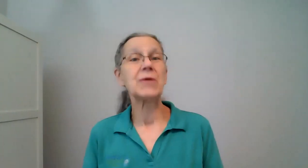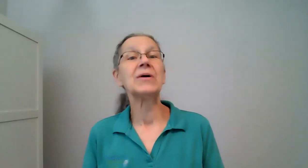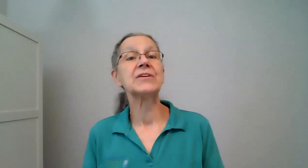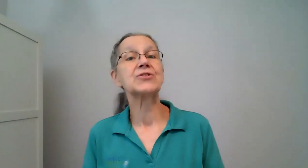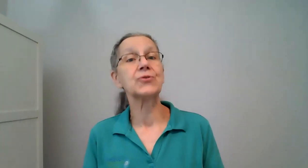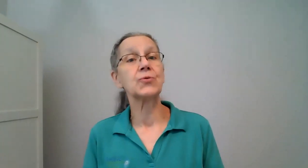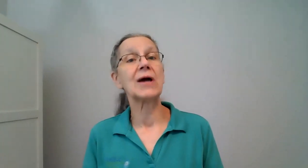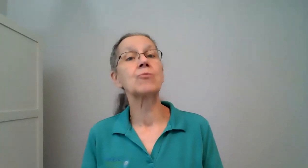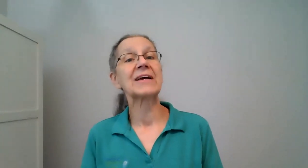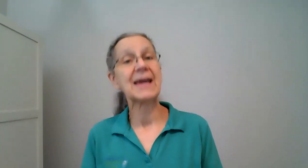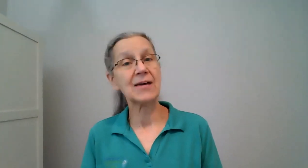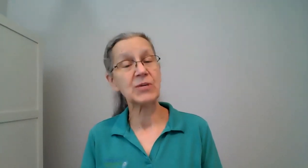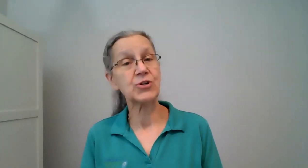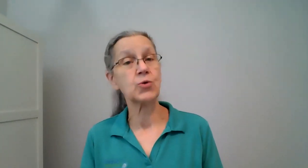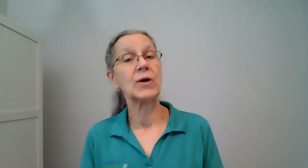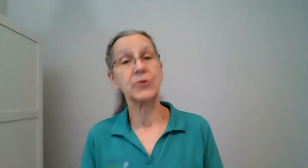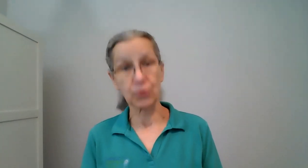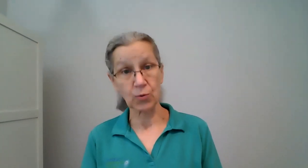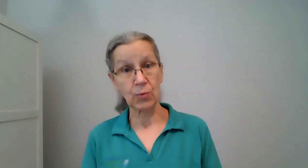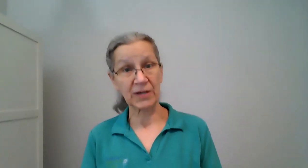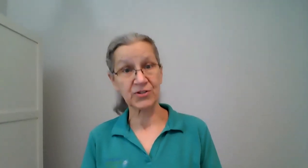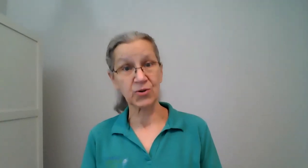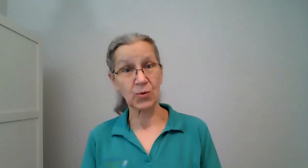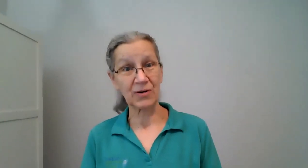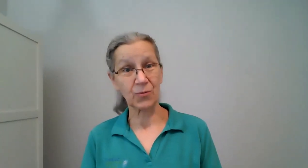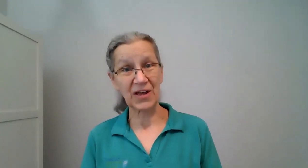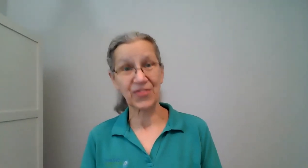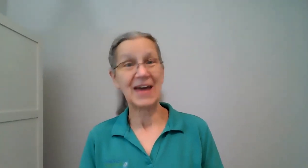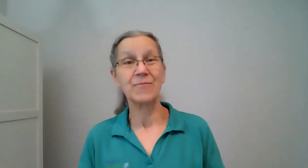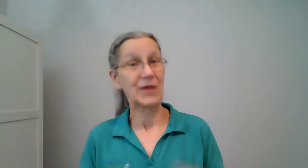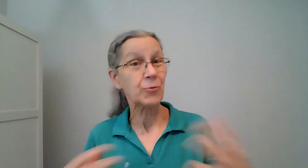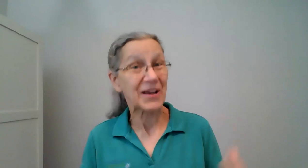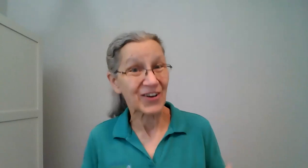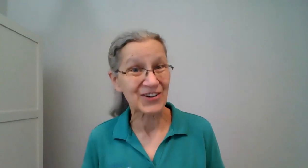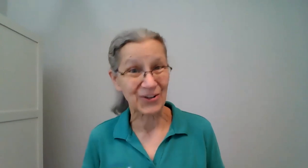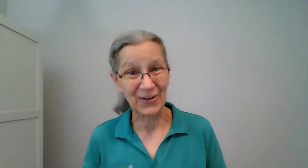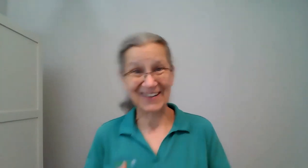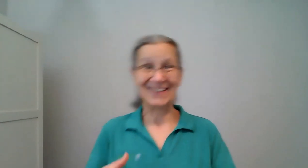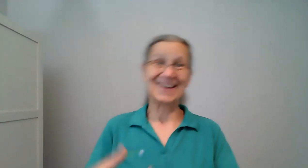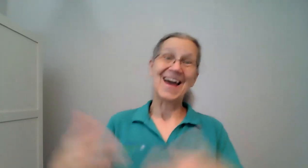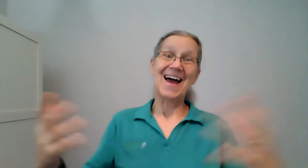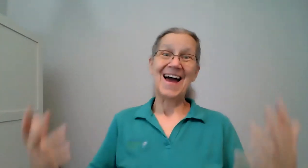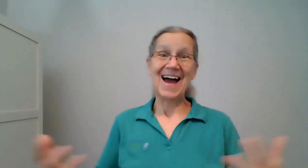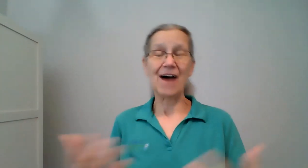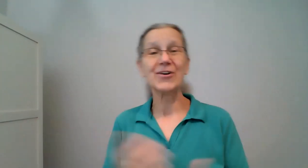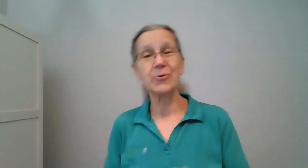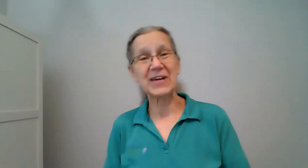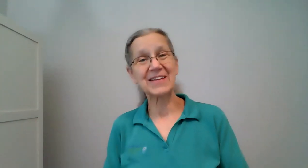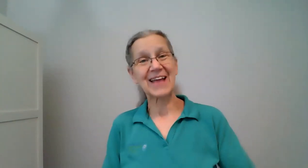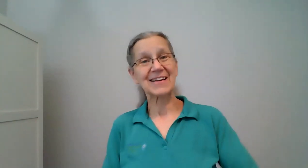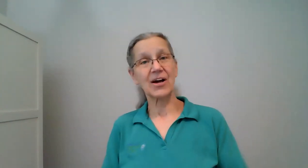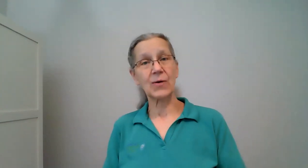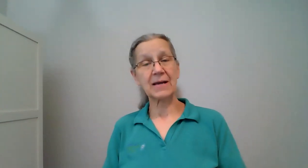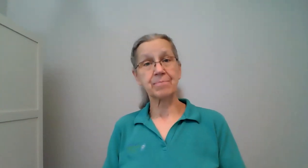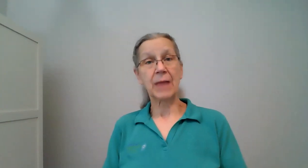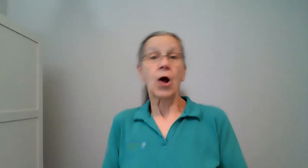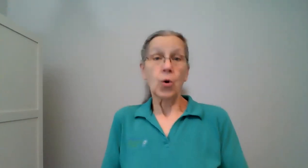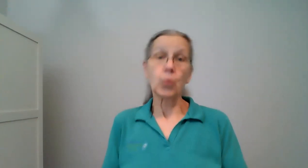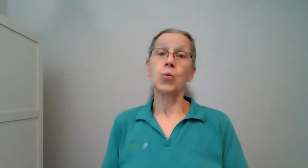we want to do and what can we do and who do we want to do it with and when are we going to do it how could we get that going oh